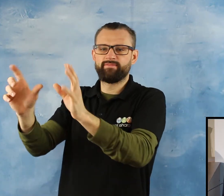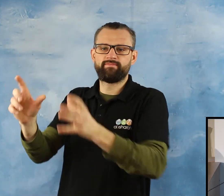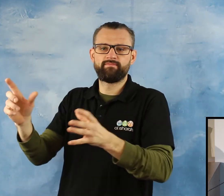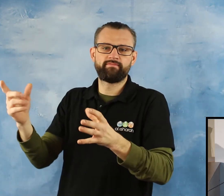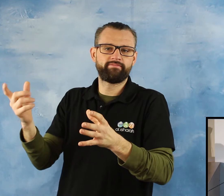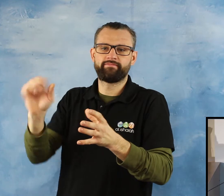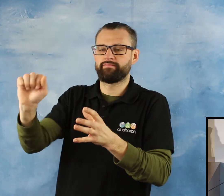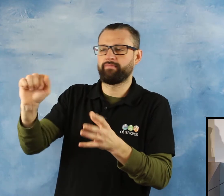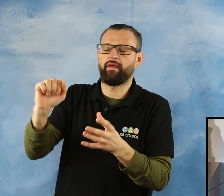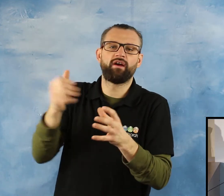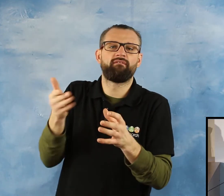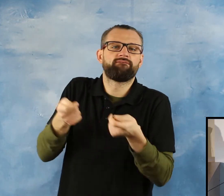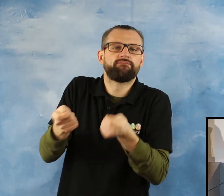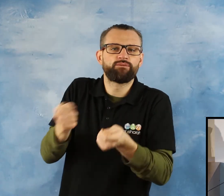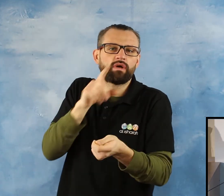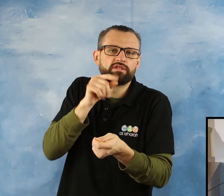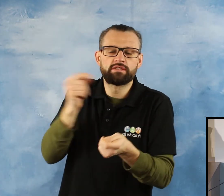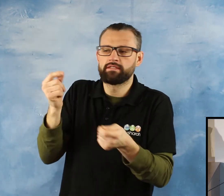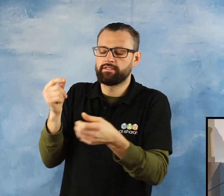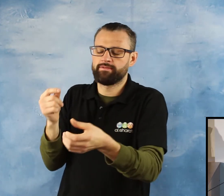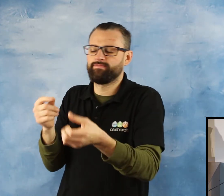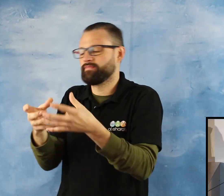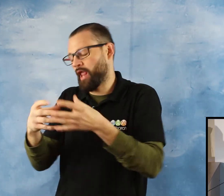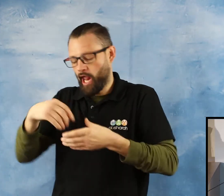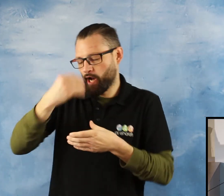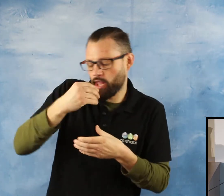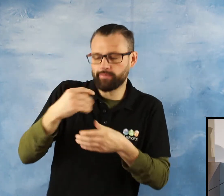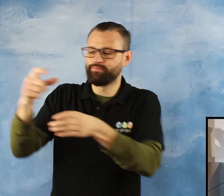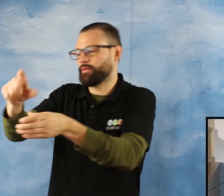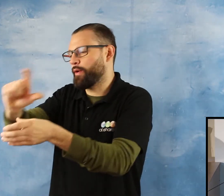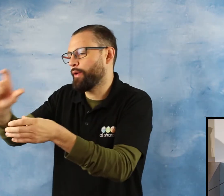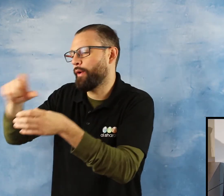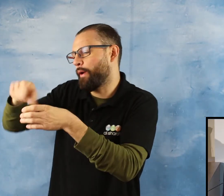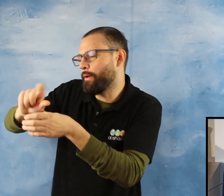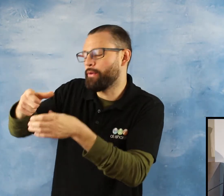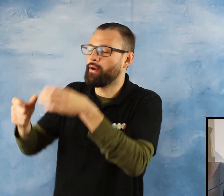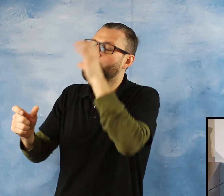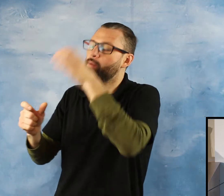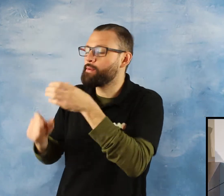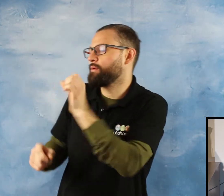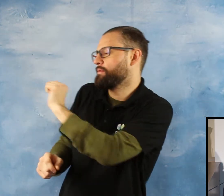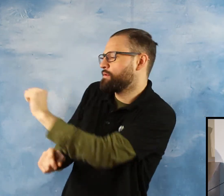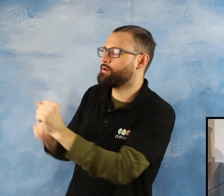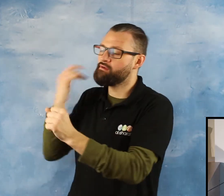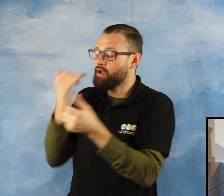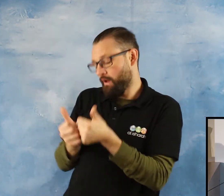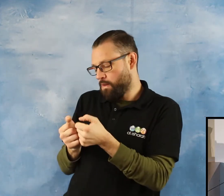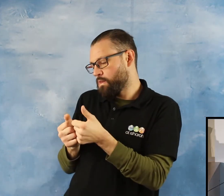And the other one Is carrying some kind of Pepsi or Coke And there is a mobile phone And all this in gang They are hanging around